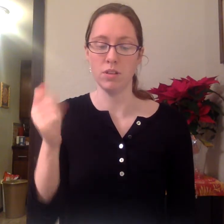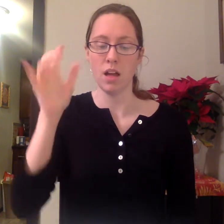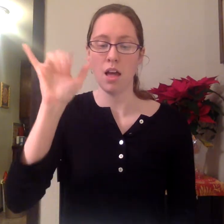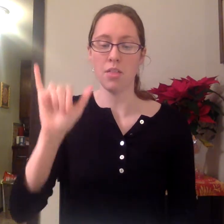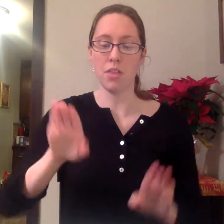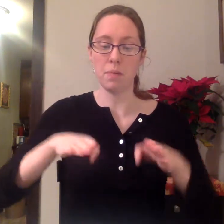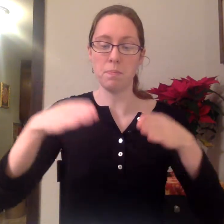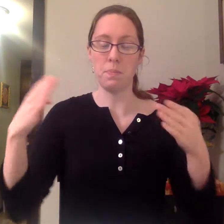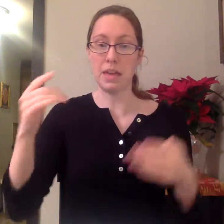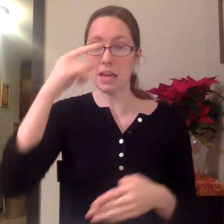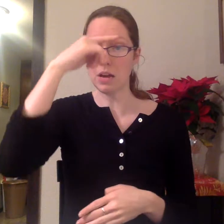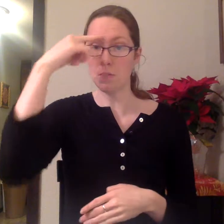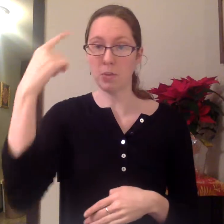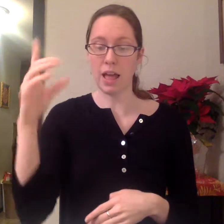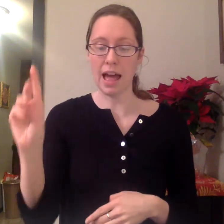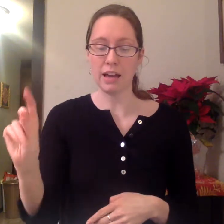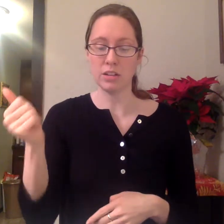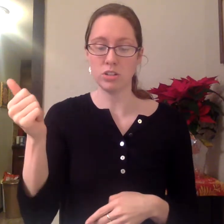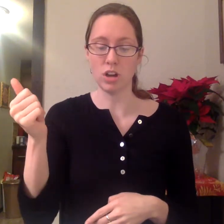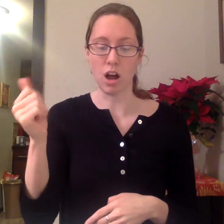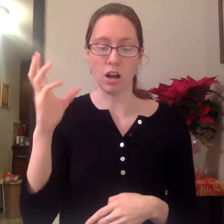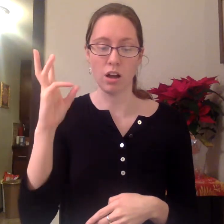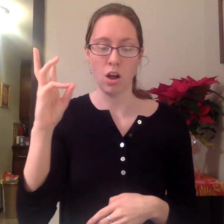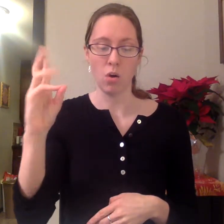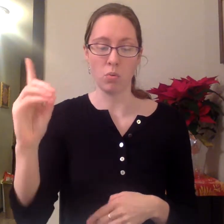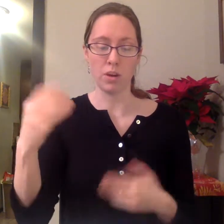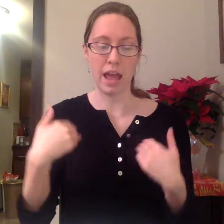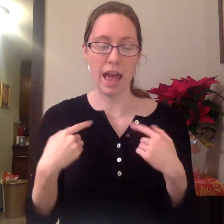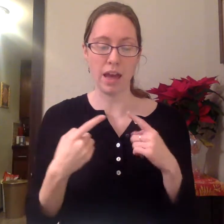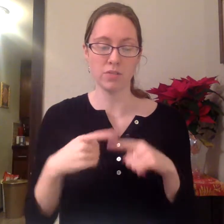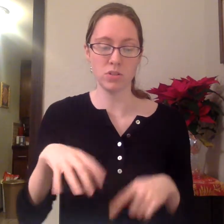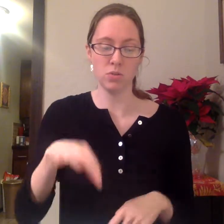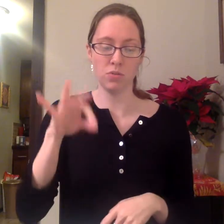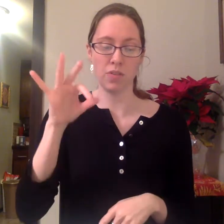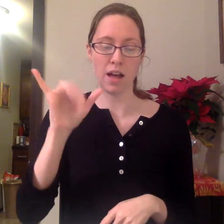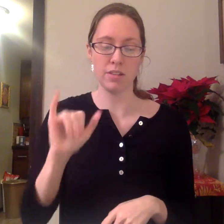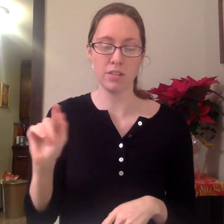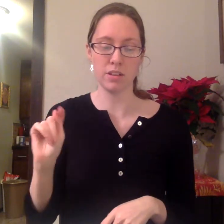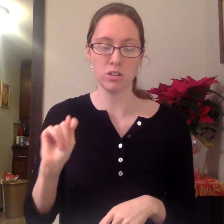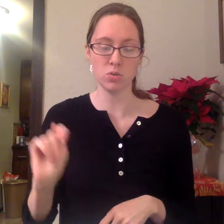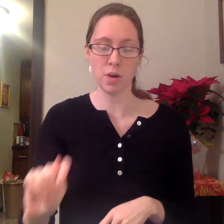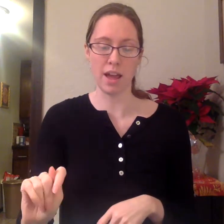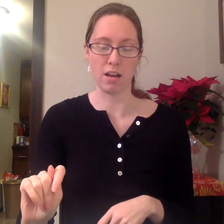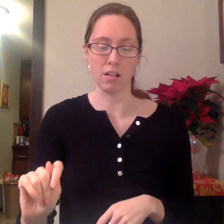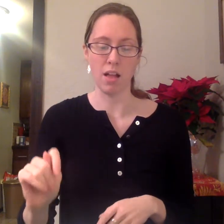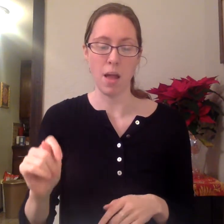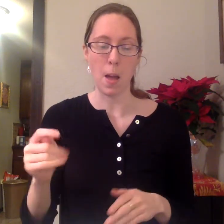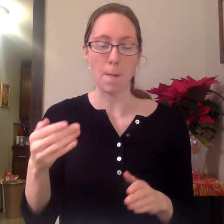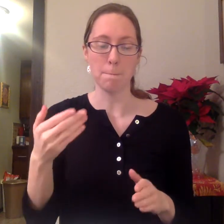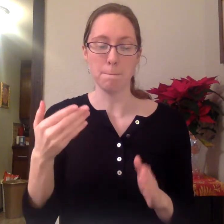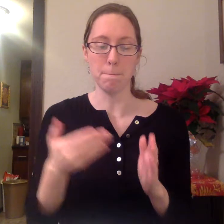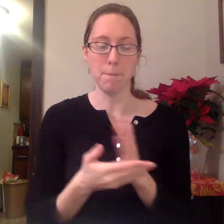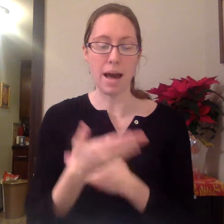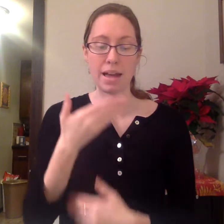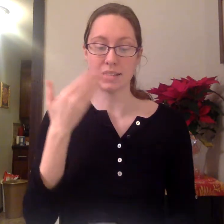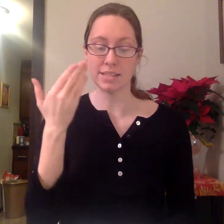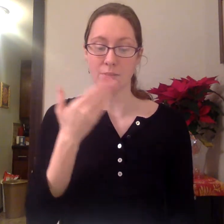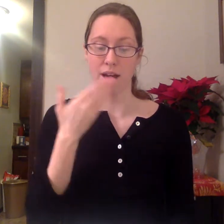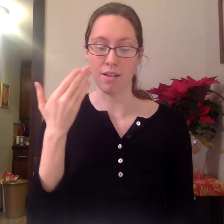The big black dog would have to find the trail by smell.